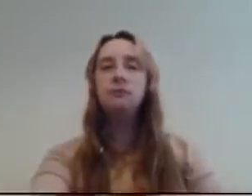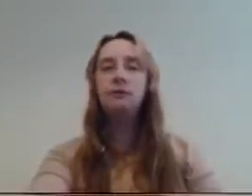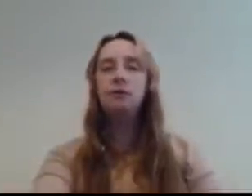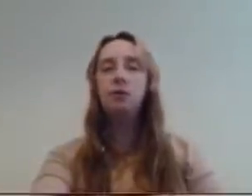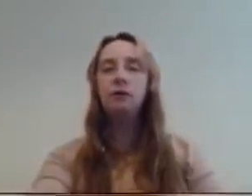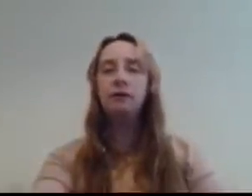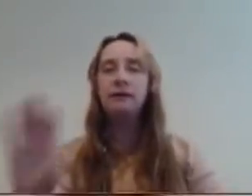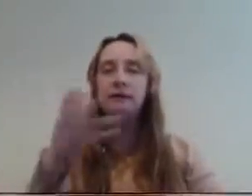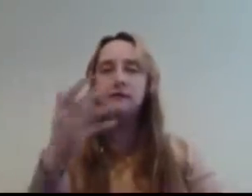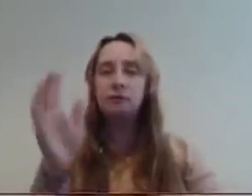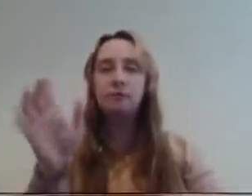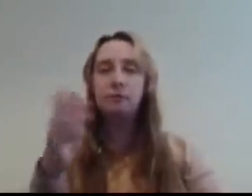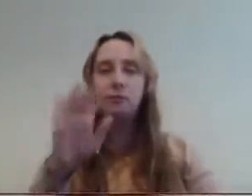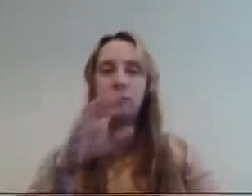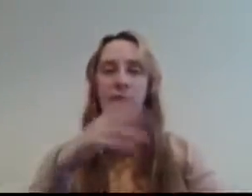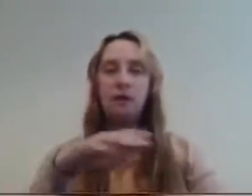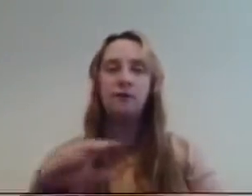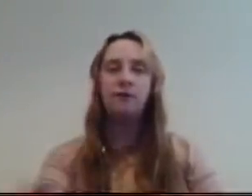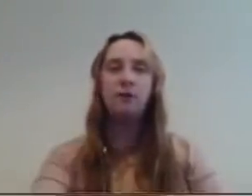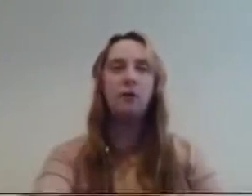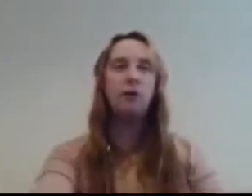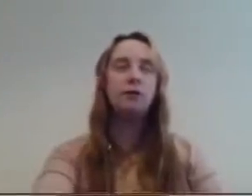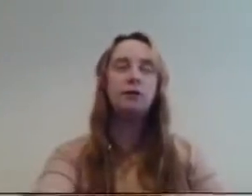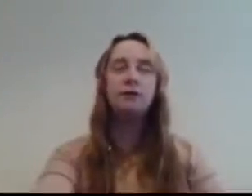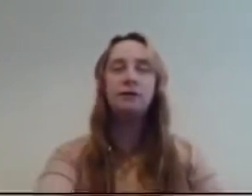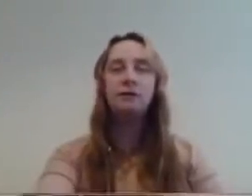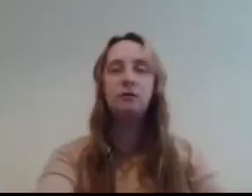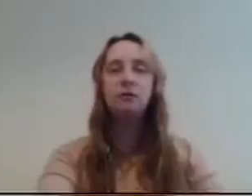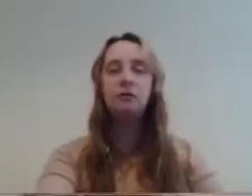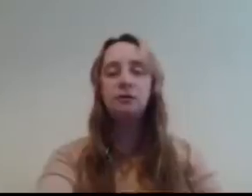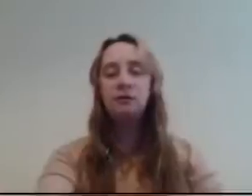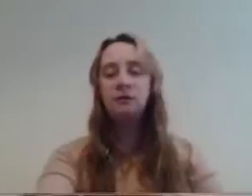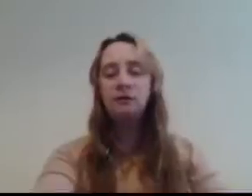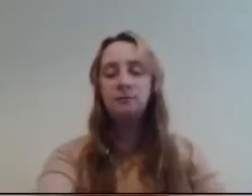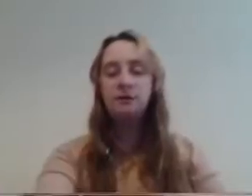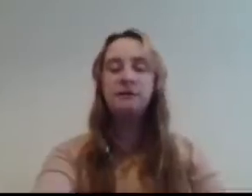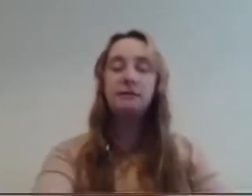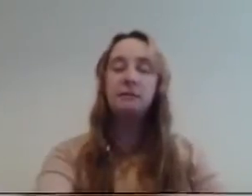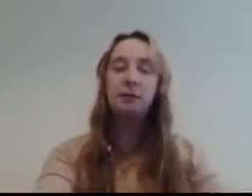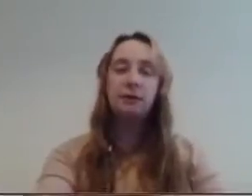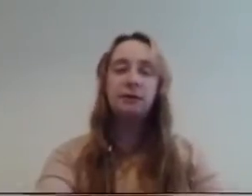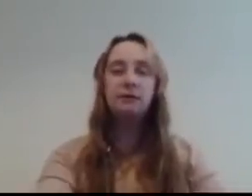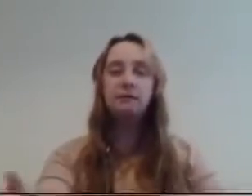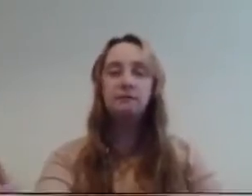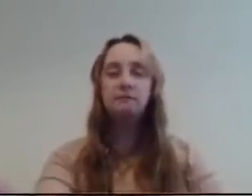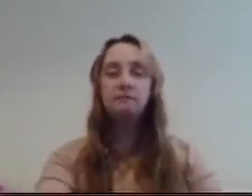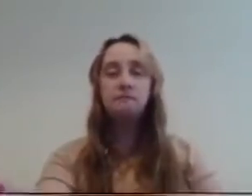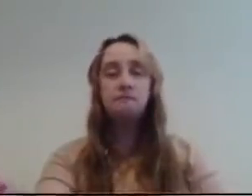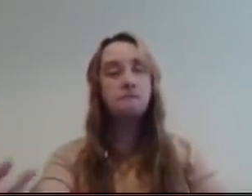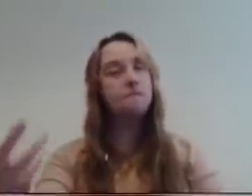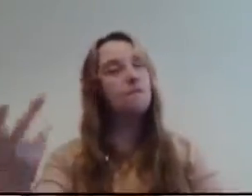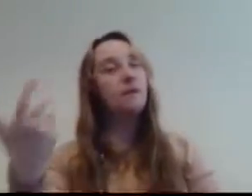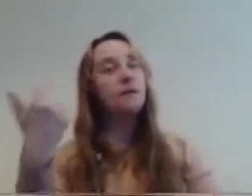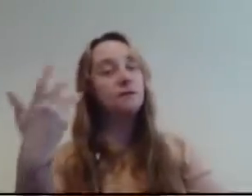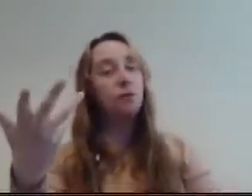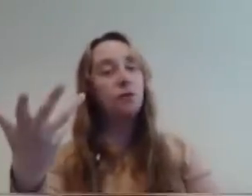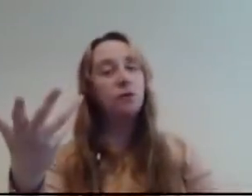Is it no like jump out of order kind of things or no? He says he'll be alright. So